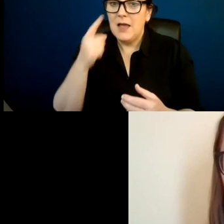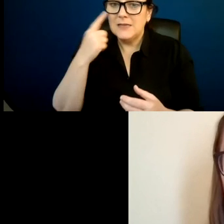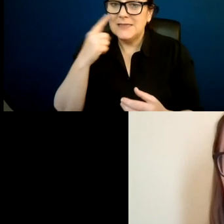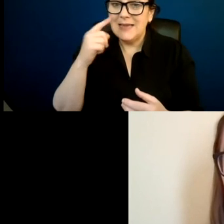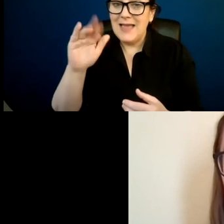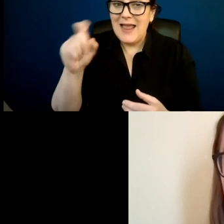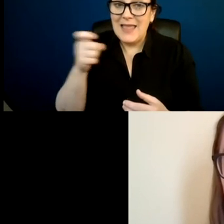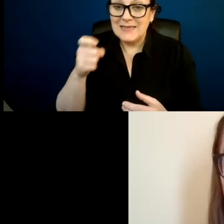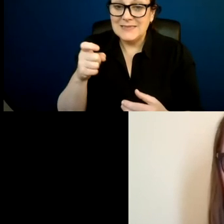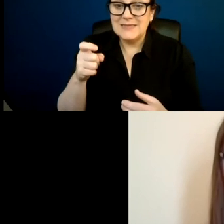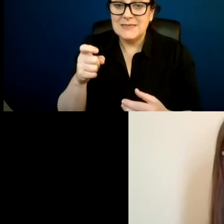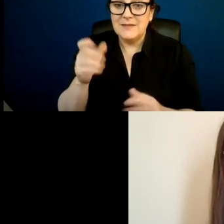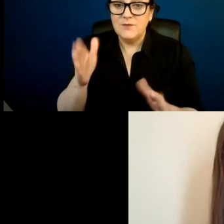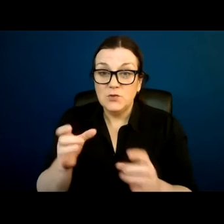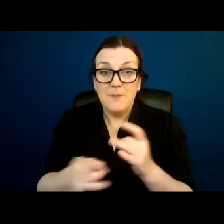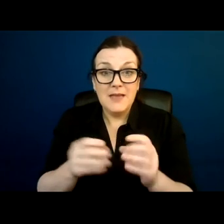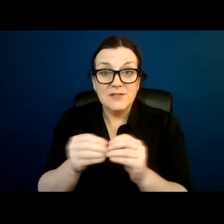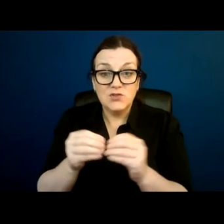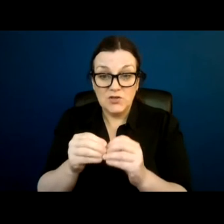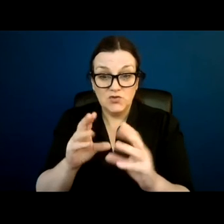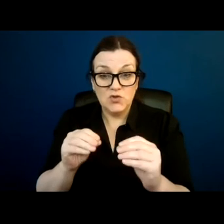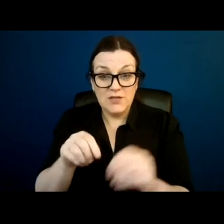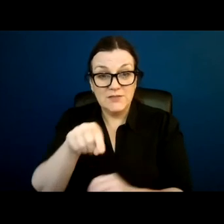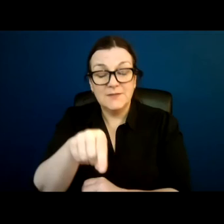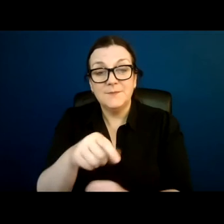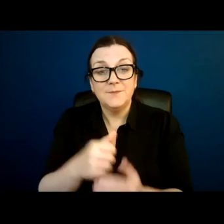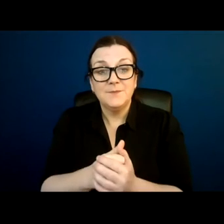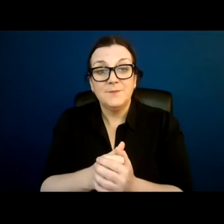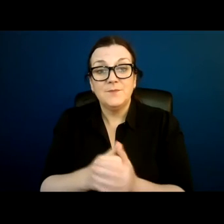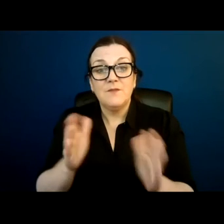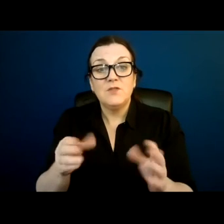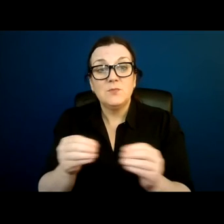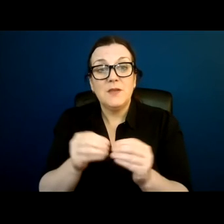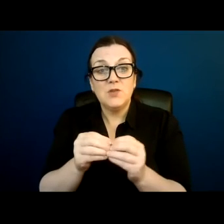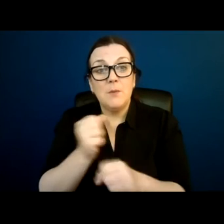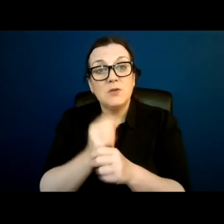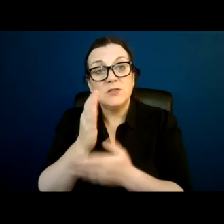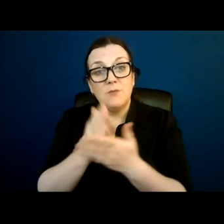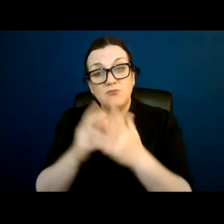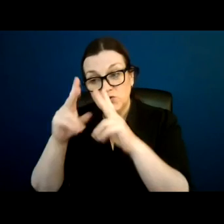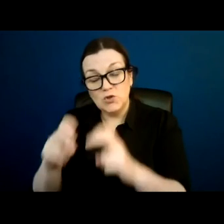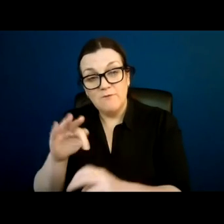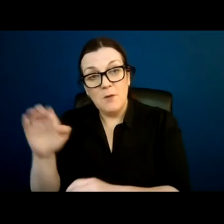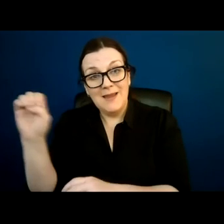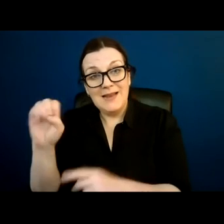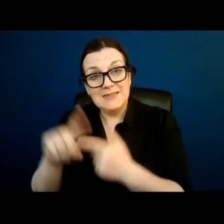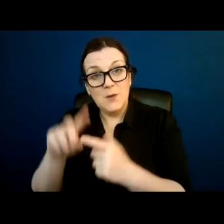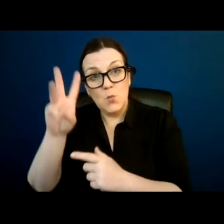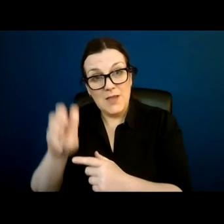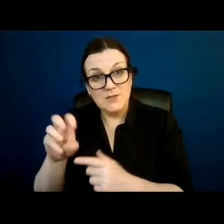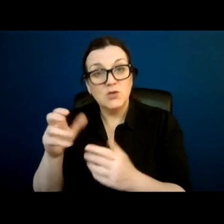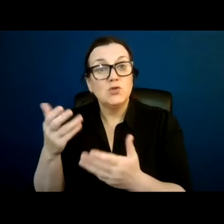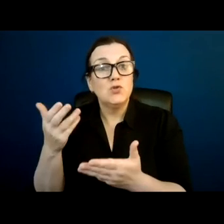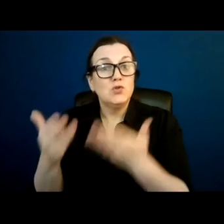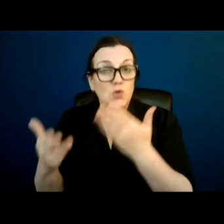made a good suggestion in the chat as well about some research from England and Wales that shows how professionals